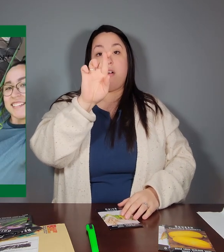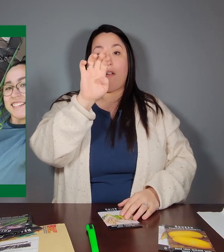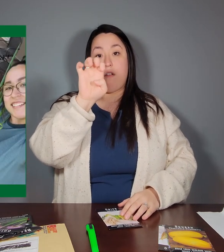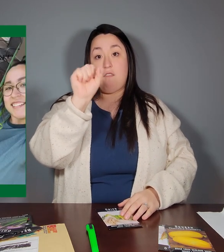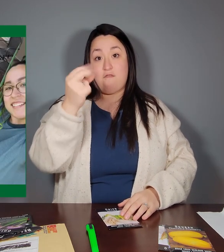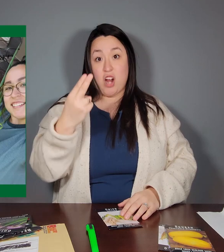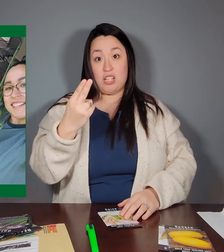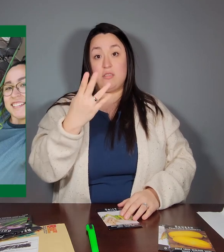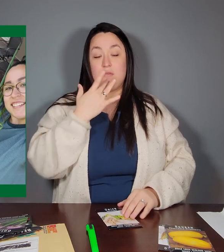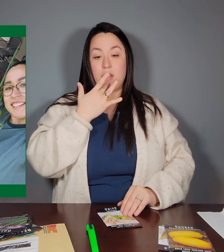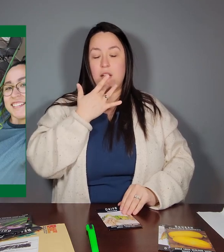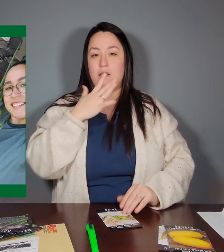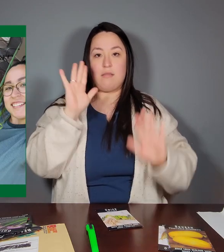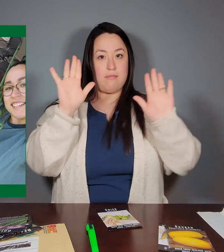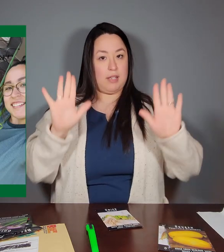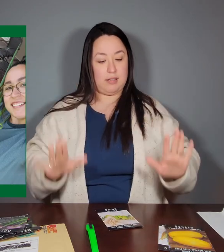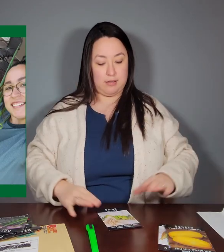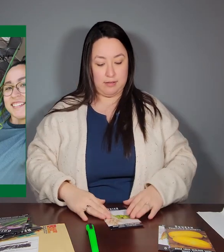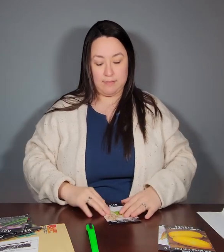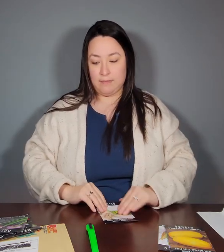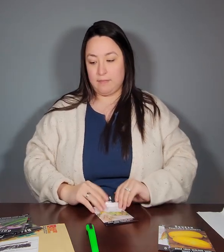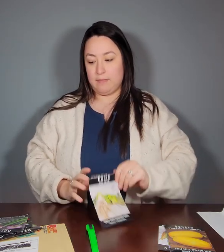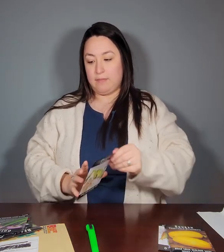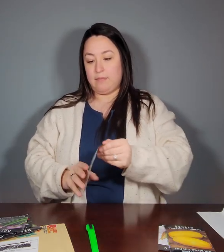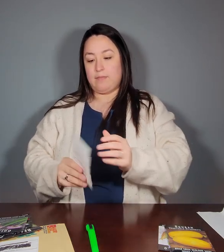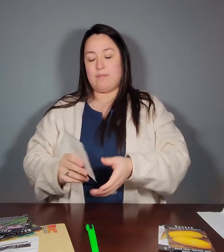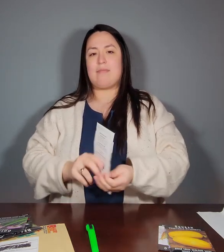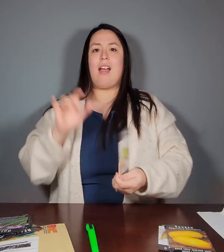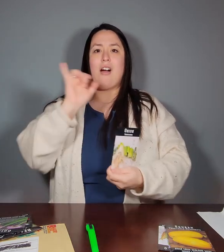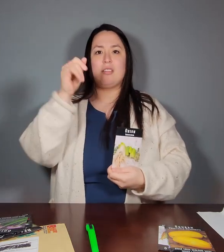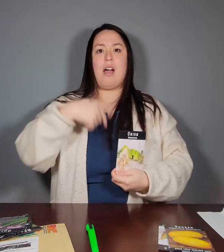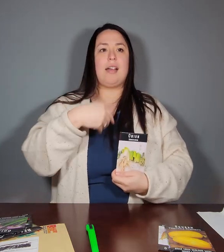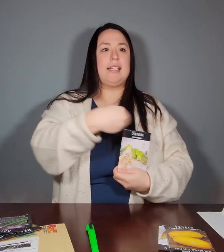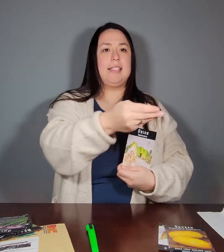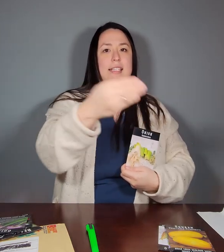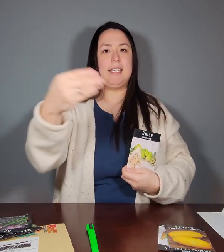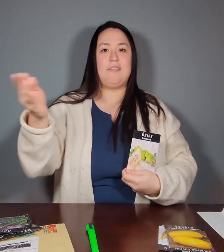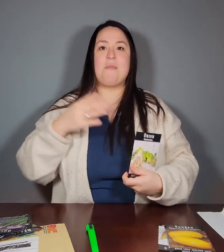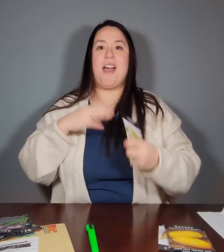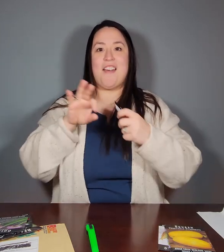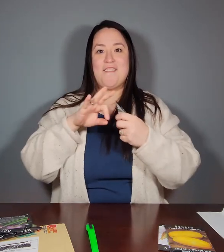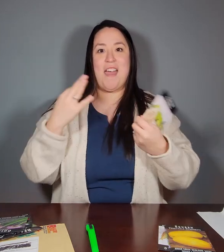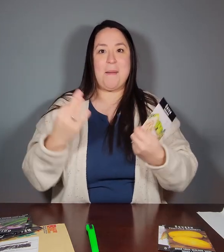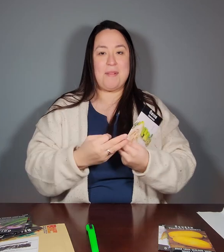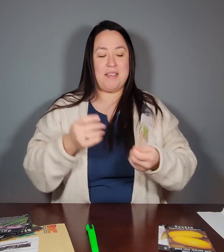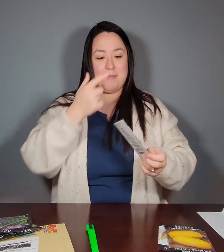fresh flavor that they add. They're just amazing. Also, I really loved giving them to my family because